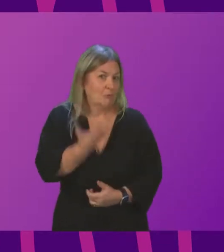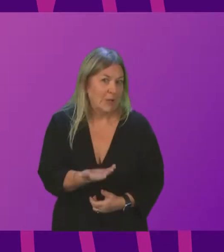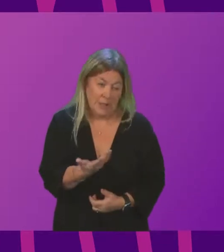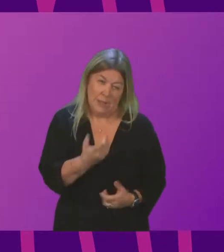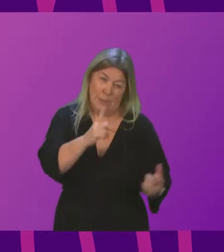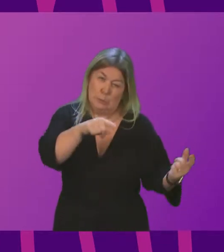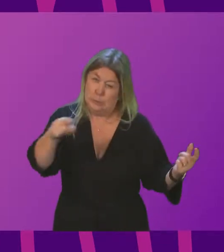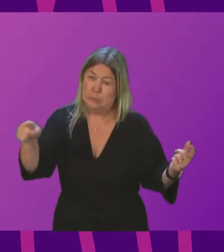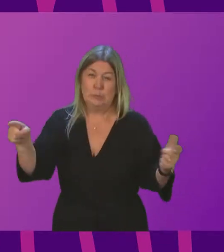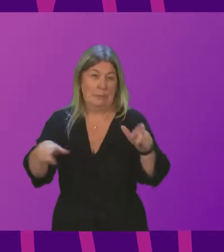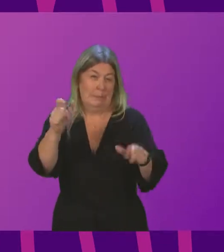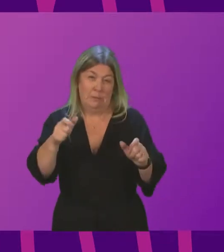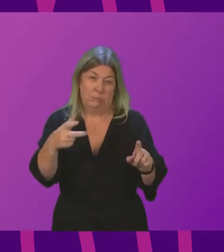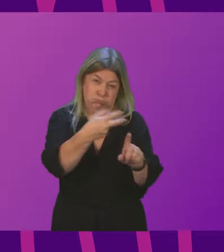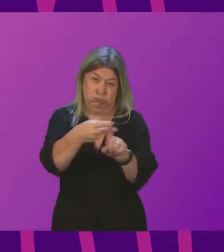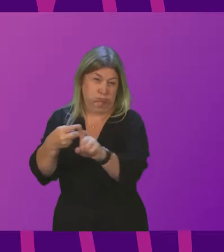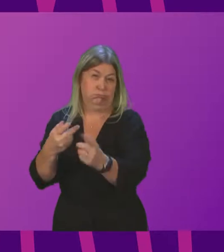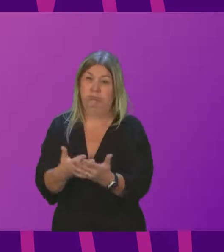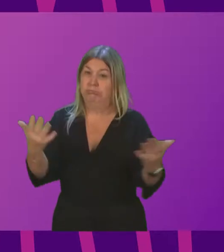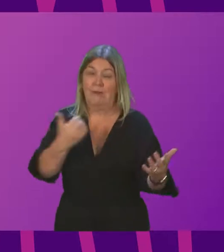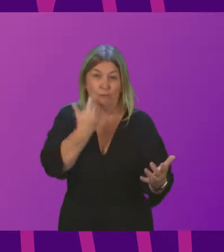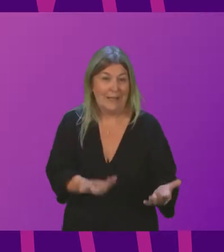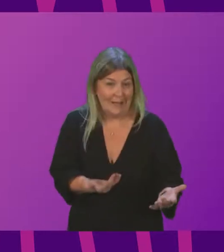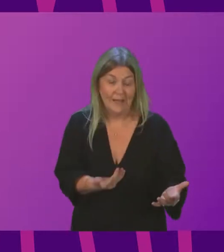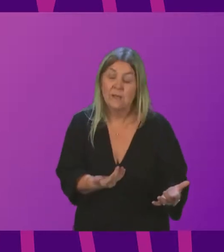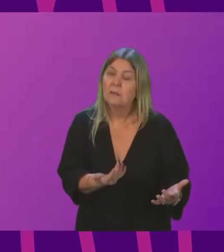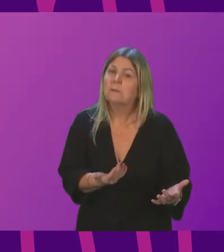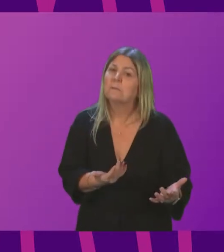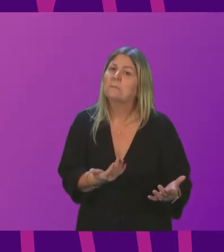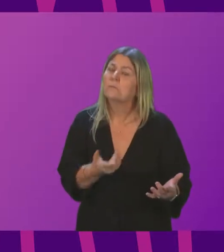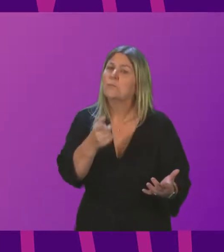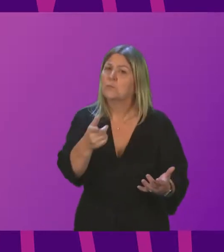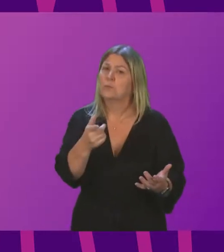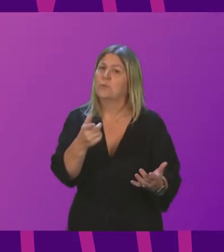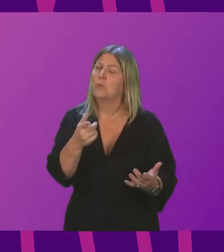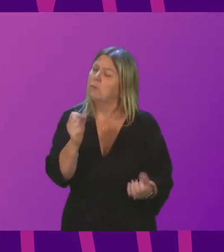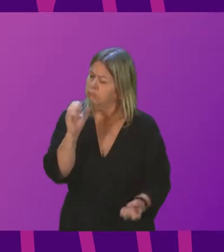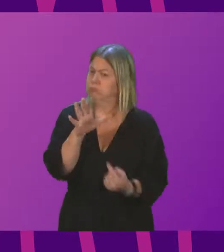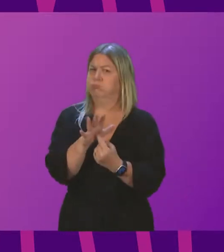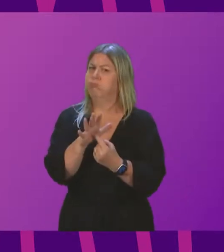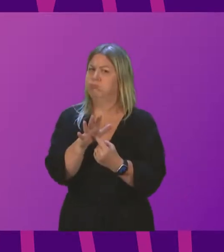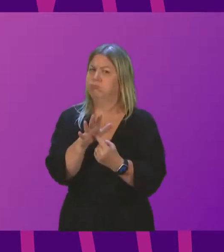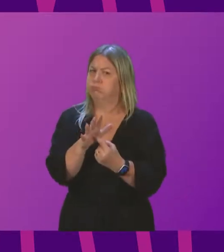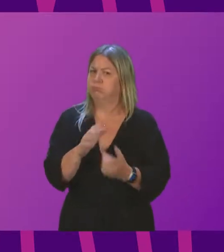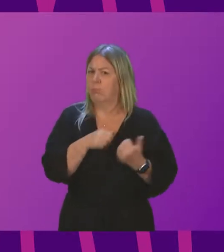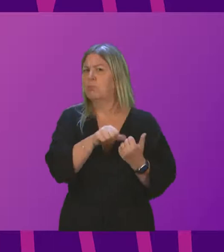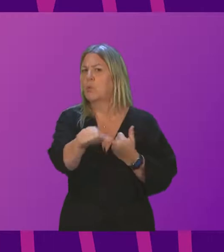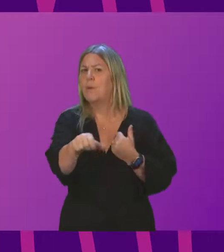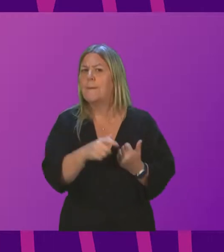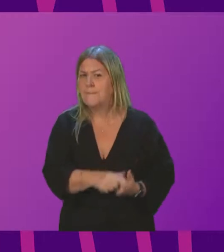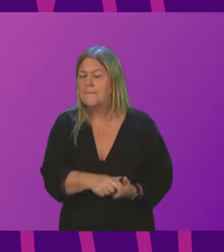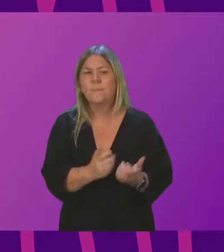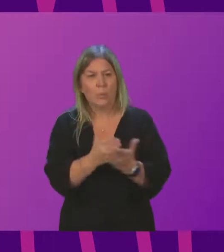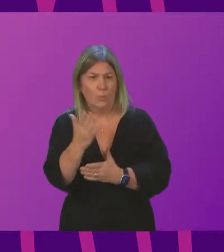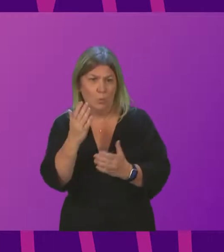of people being vaccinated with booster jags, and that is a good thing because it is a vital part of our protection over this winter period.